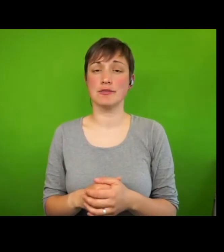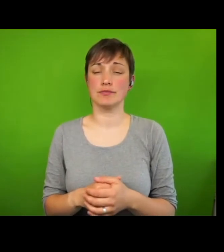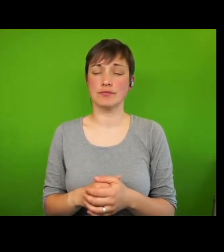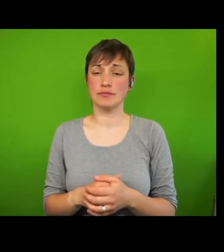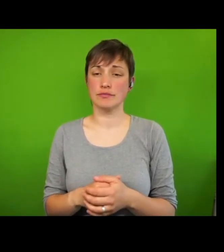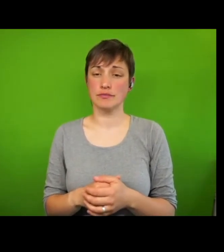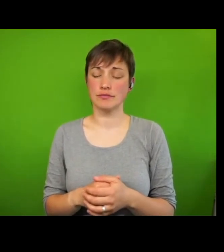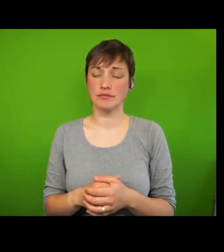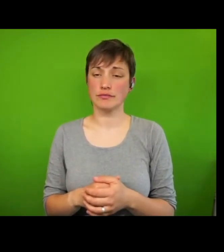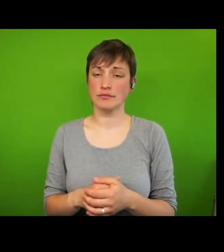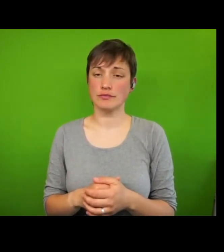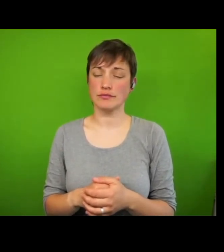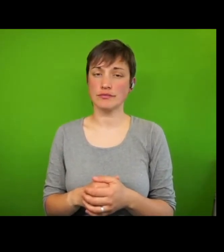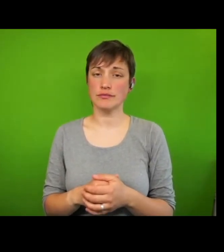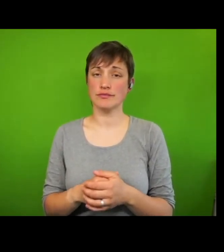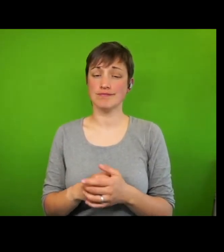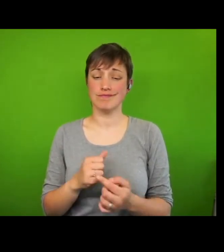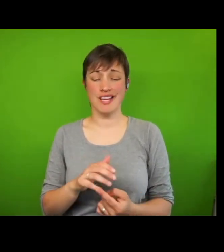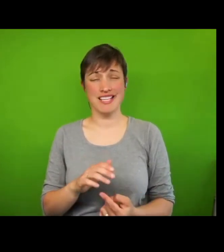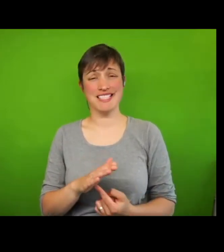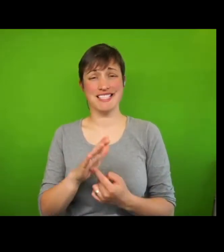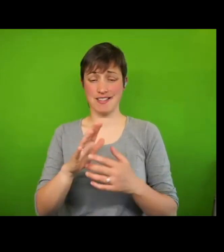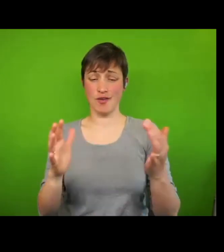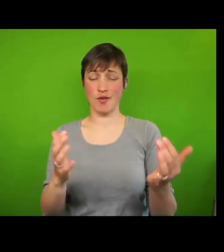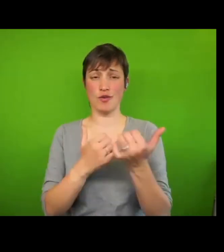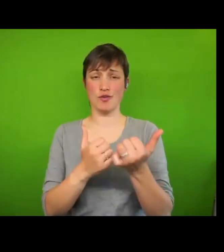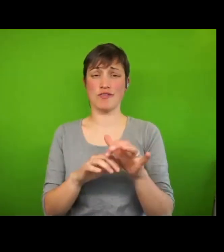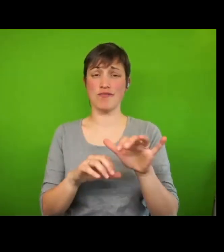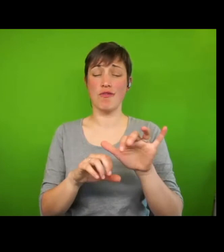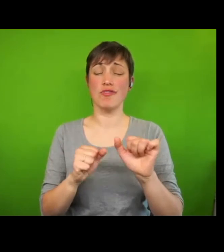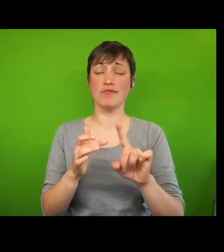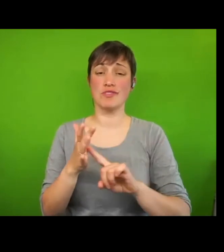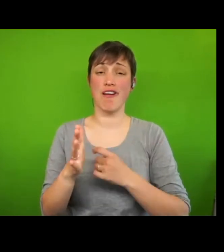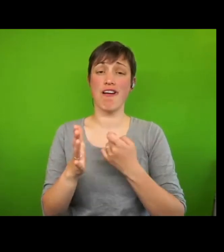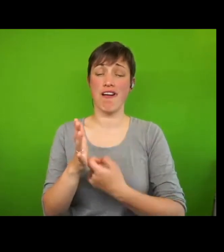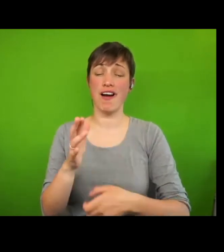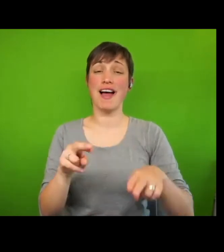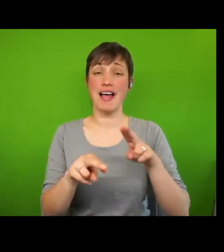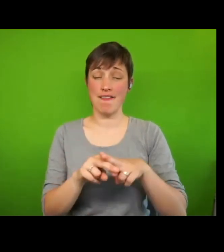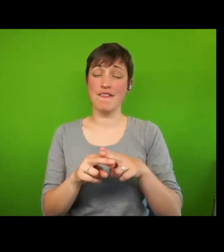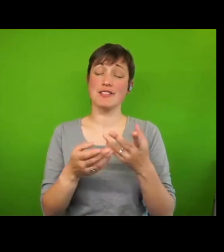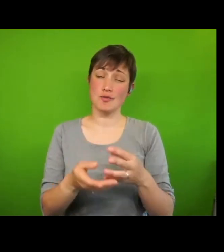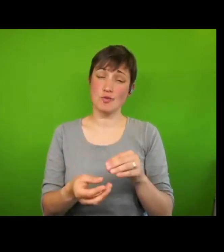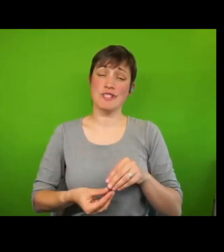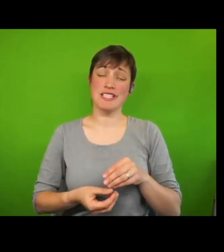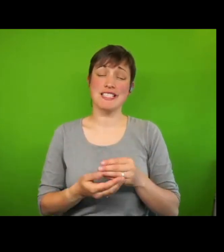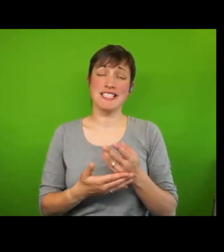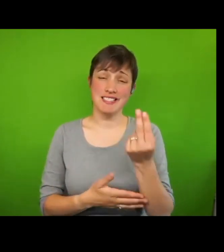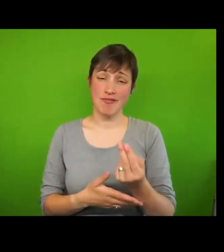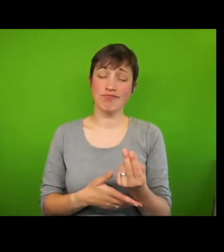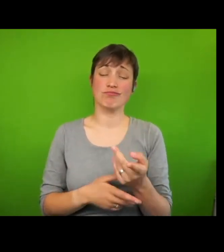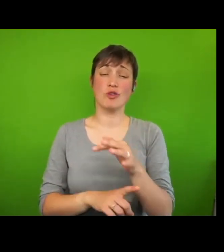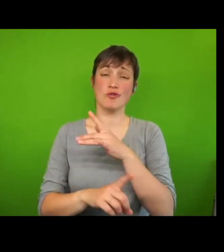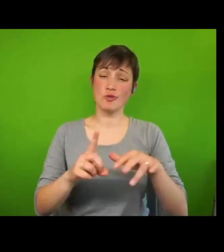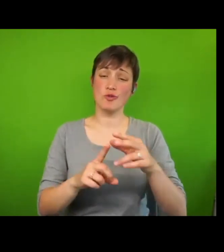Security. The key conclusion drawn by JRF is that to design a social security system that truly